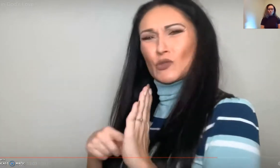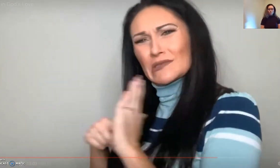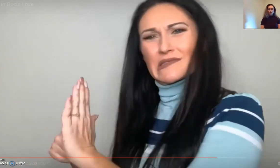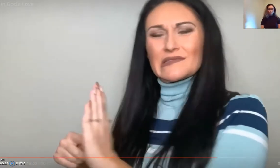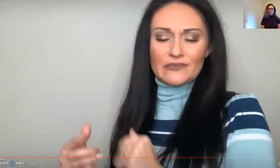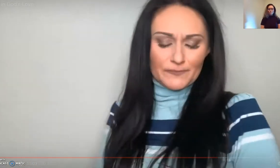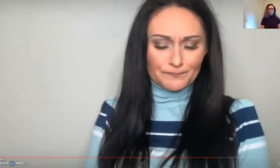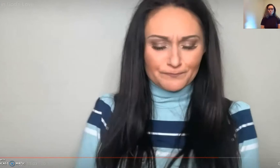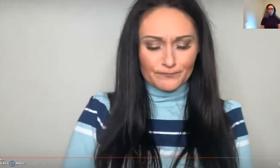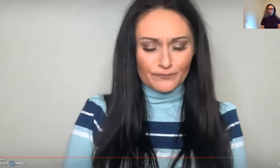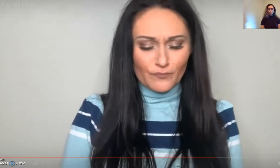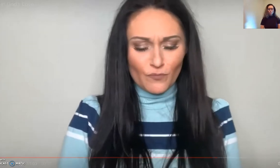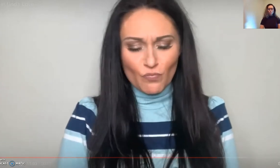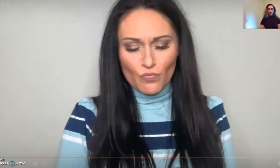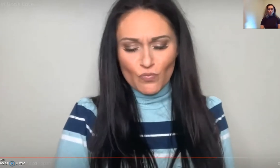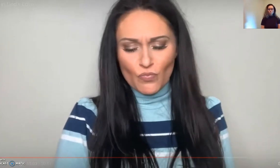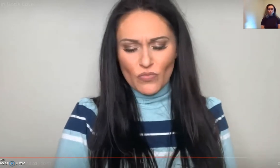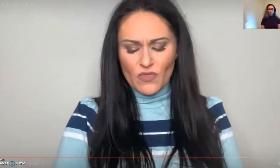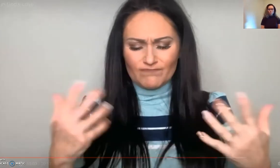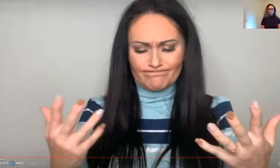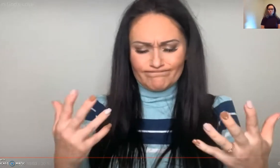Come in me so I can show others what you can do.